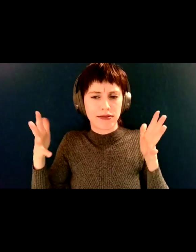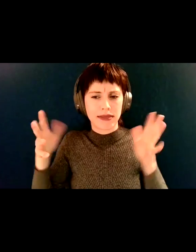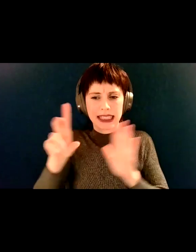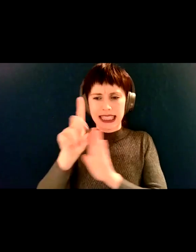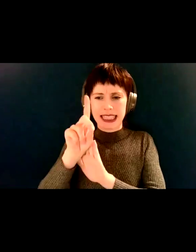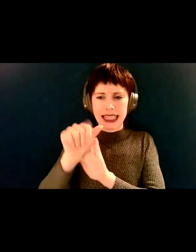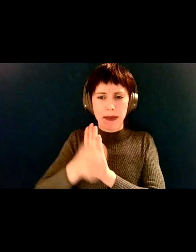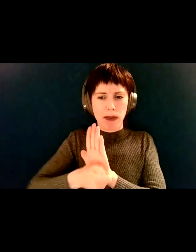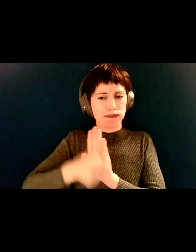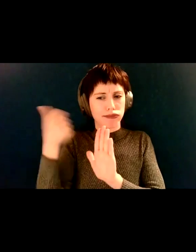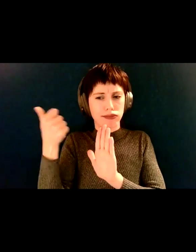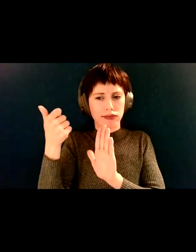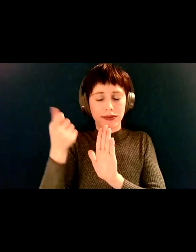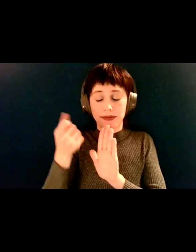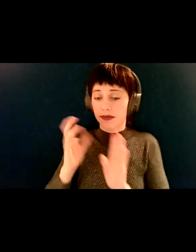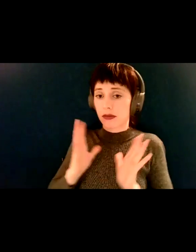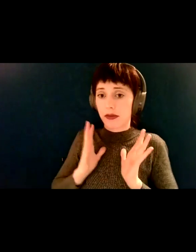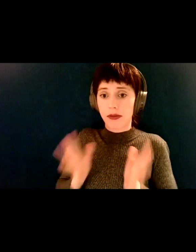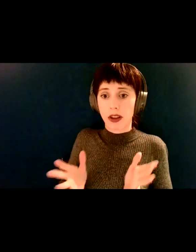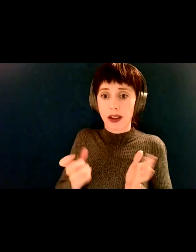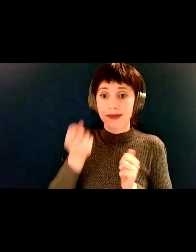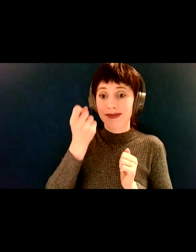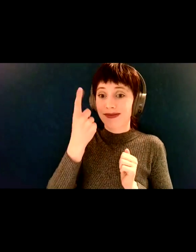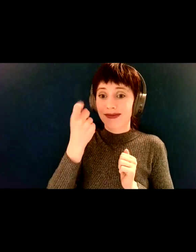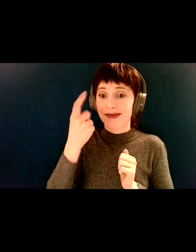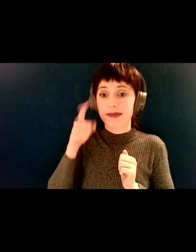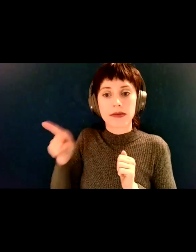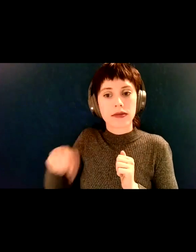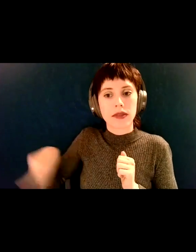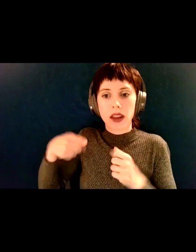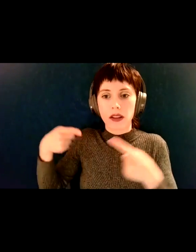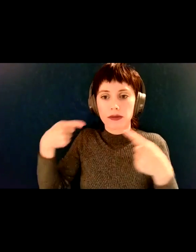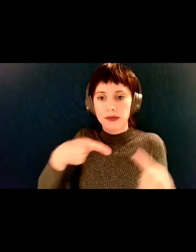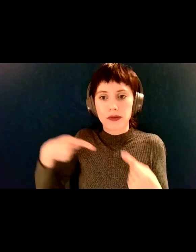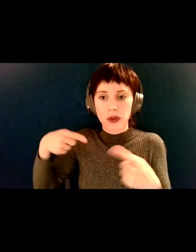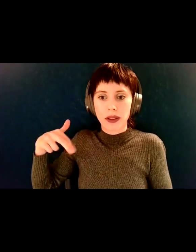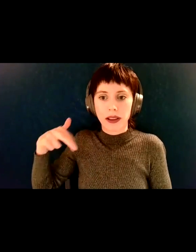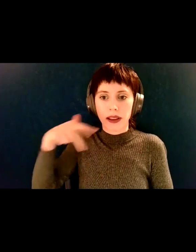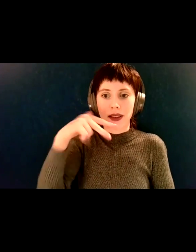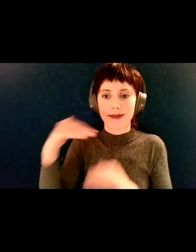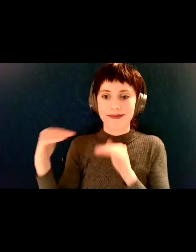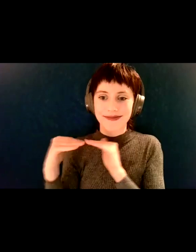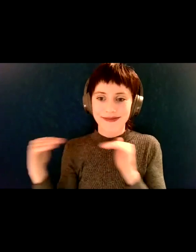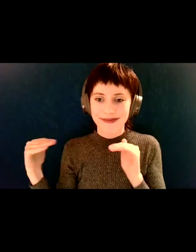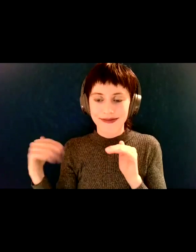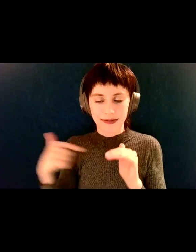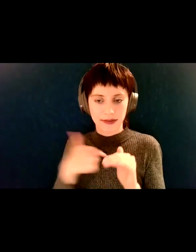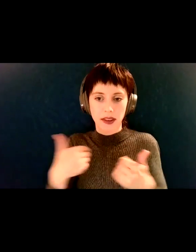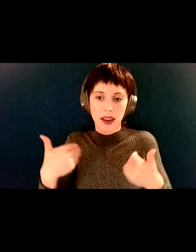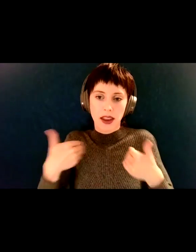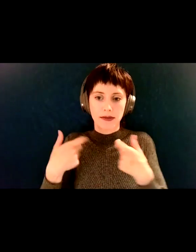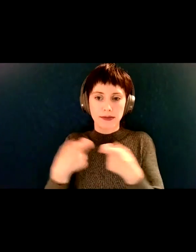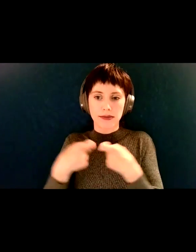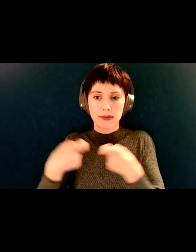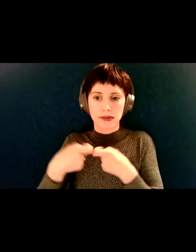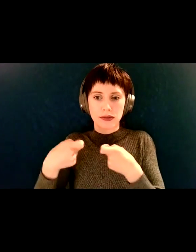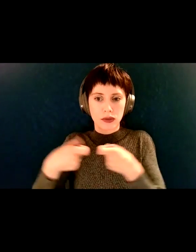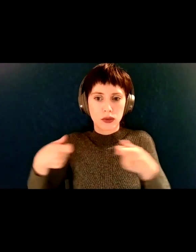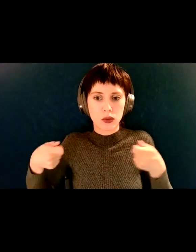is that they have just as hard of time using stairs as I do. And I use a power wheelchair. And so what we're hoping to do